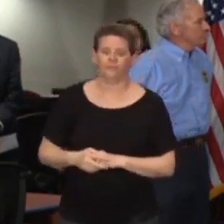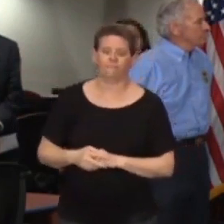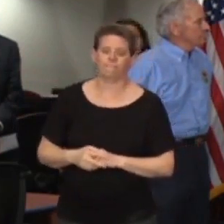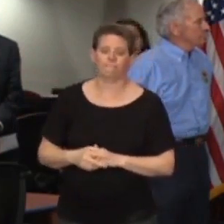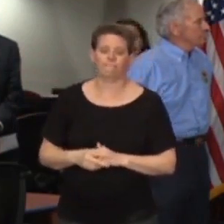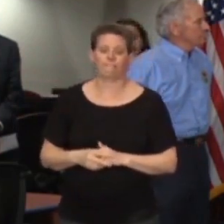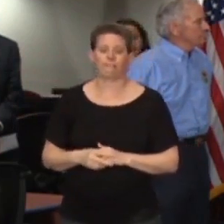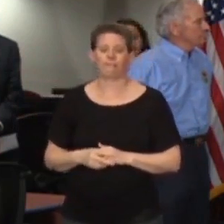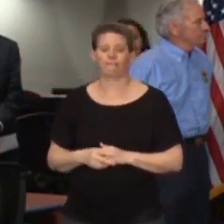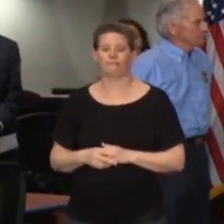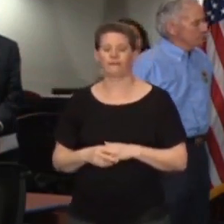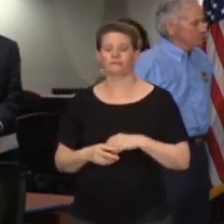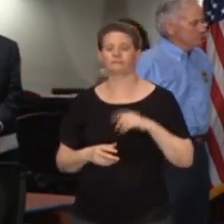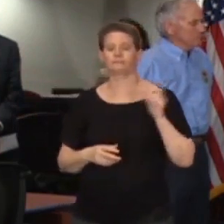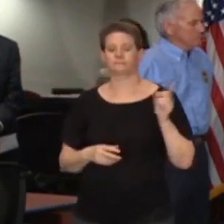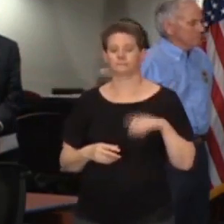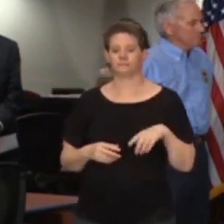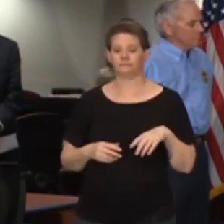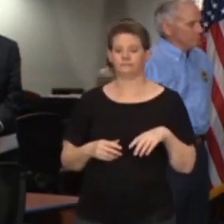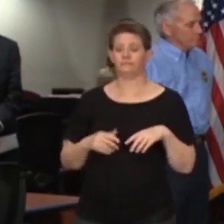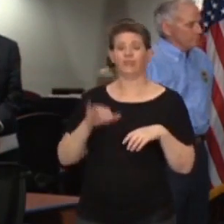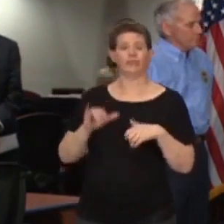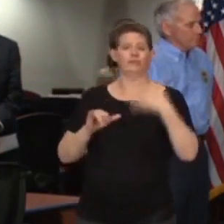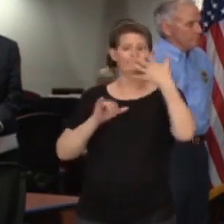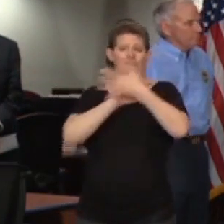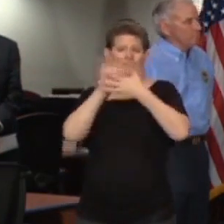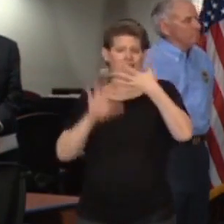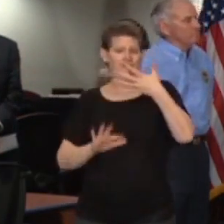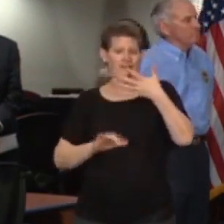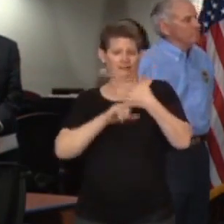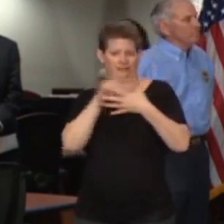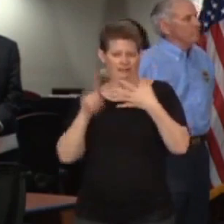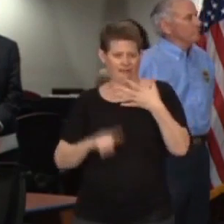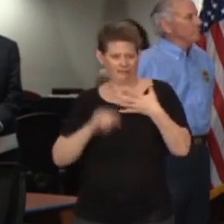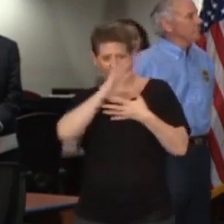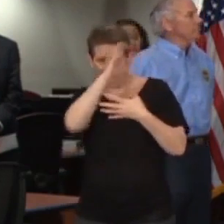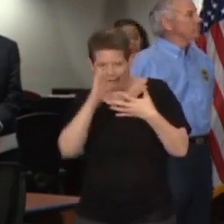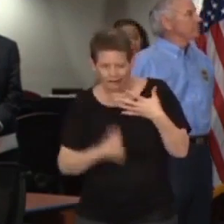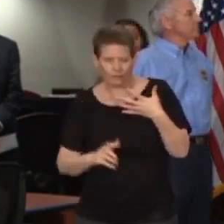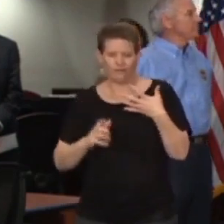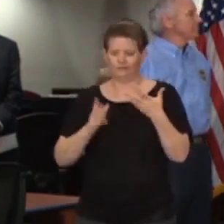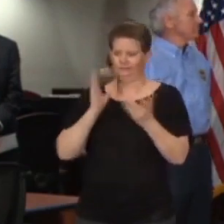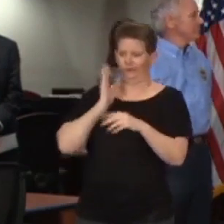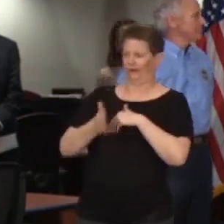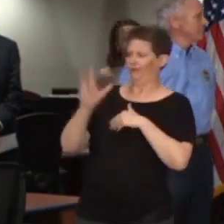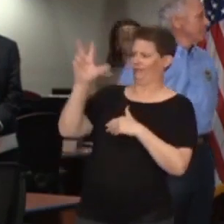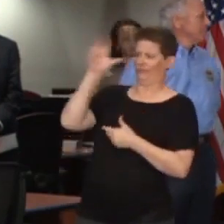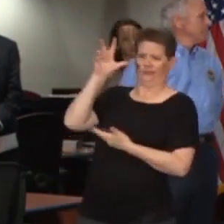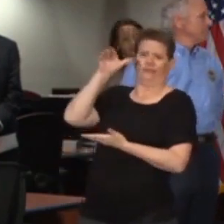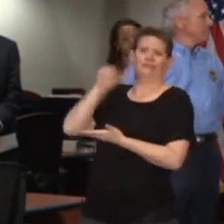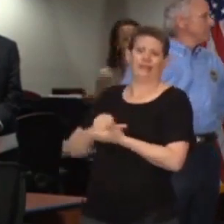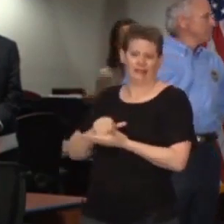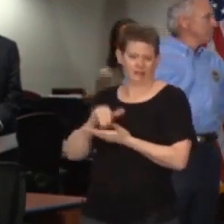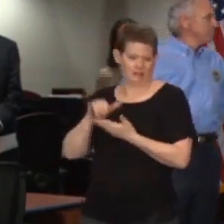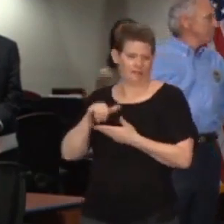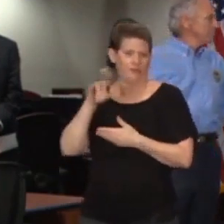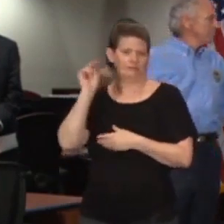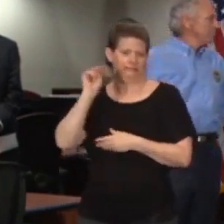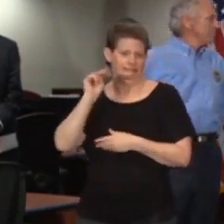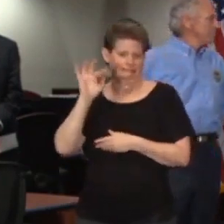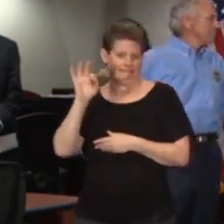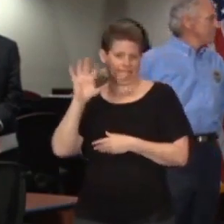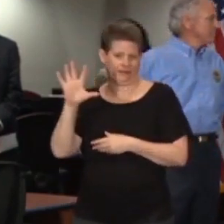So that's again the five categories, and there's over 300,000 distributed in the N95 masks,